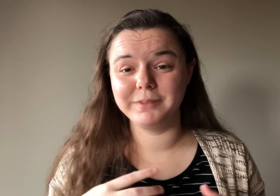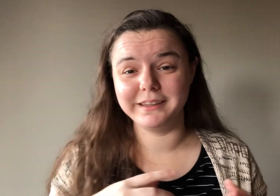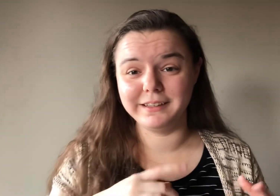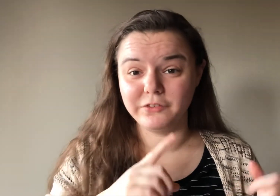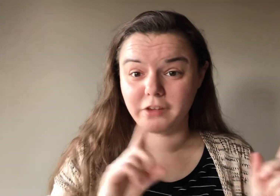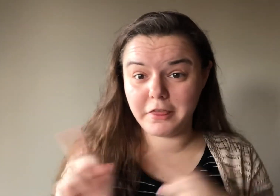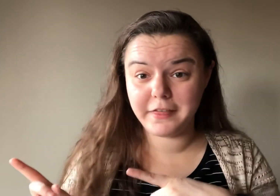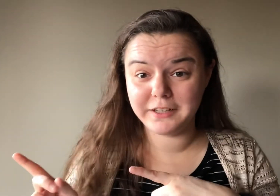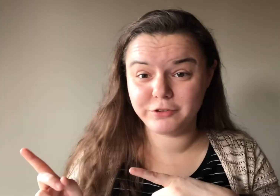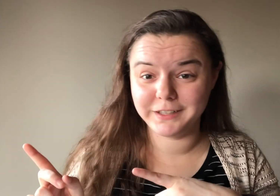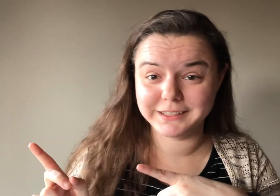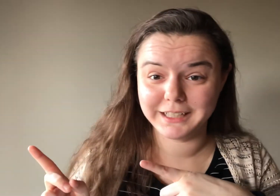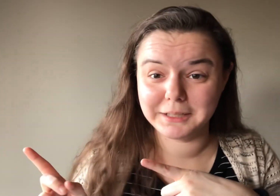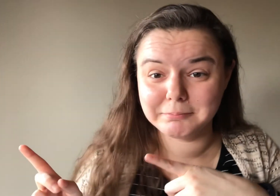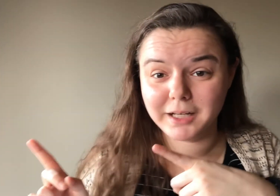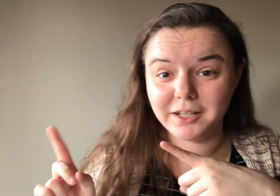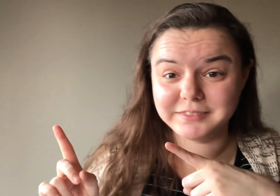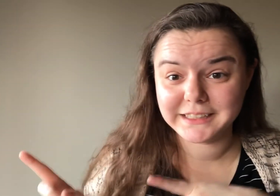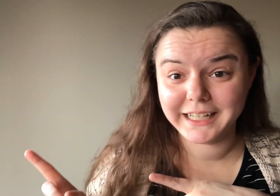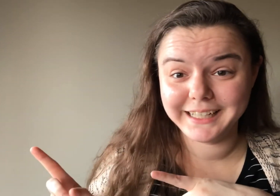with this thanks fan cam of dk